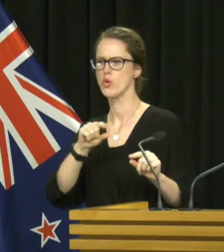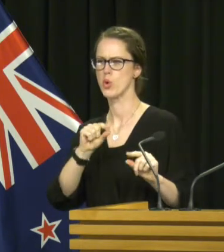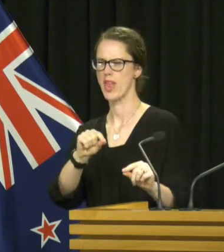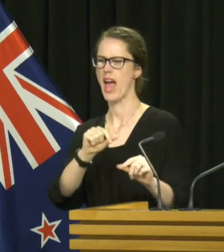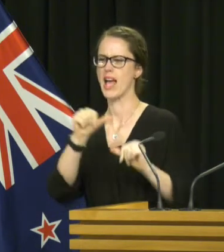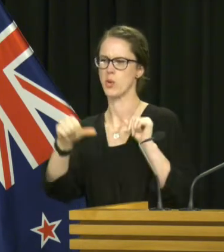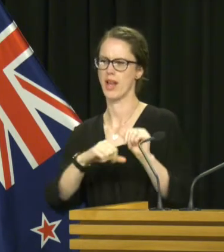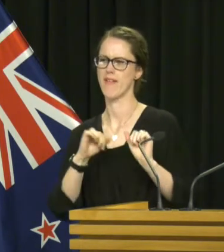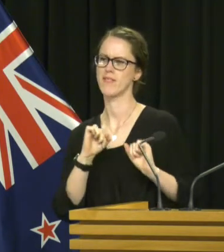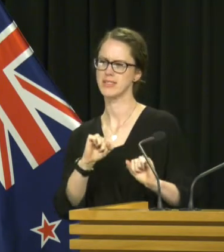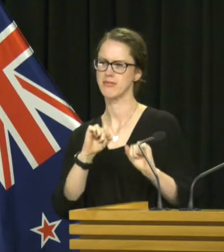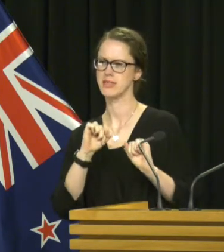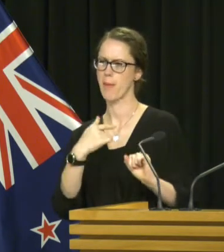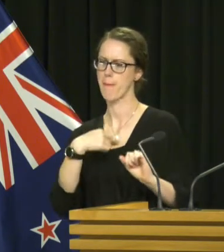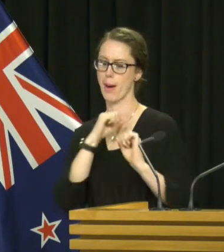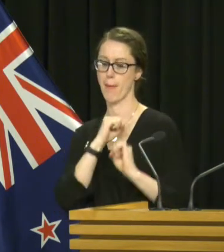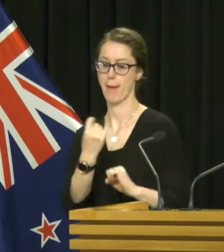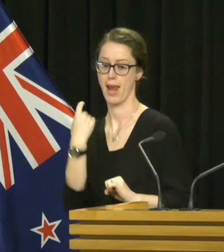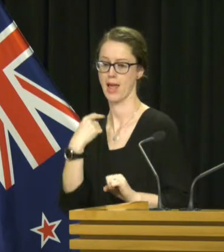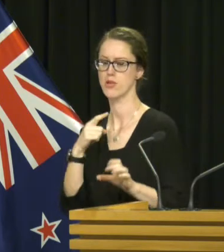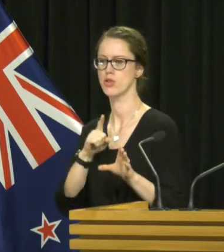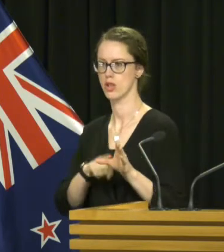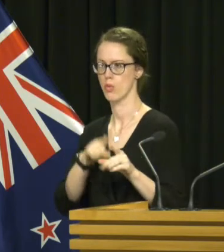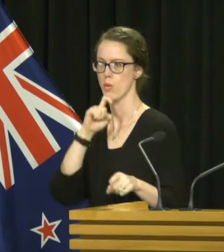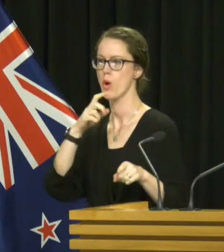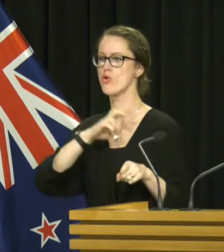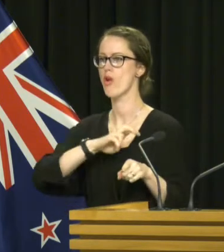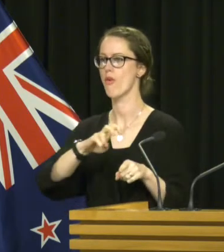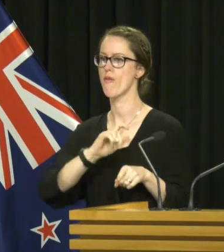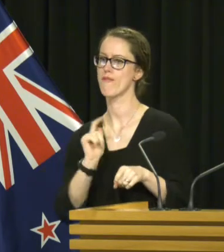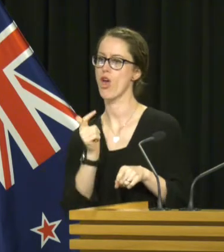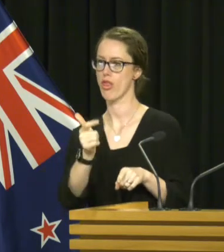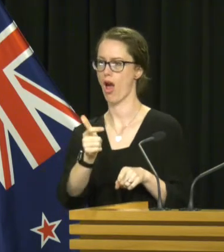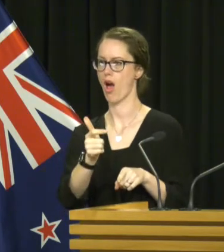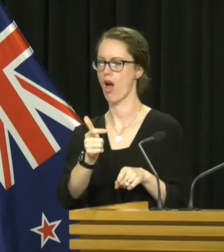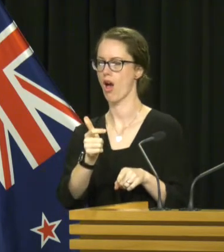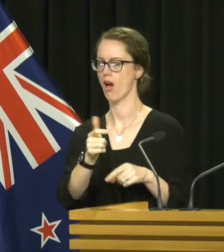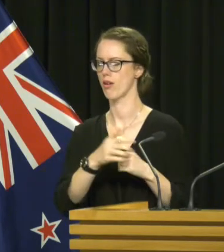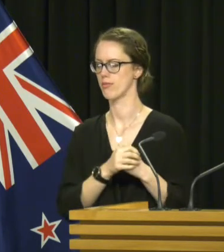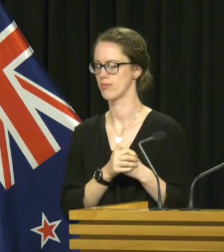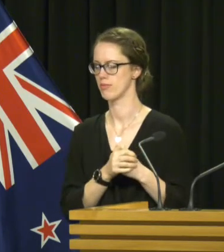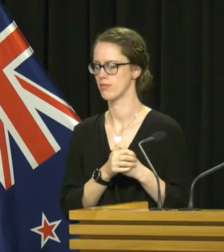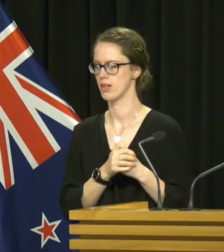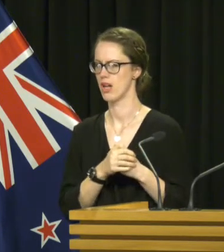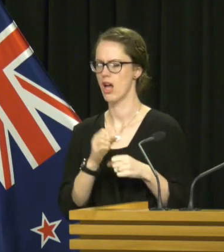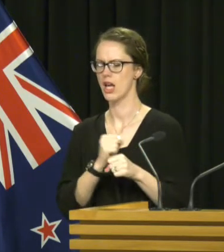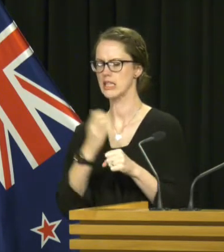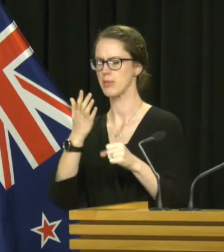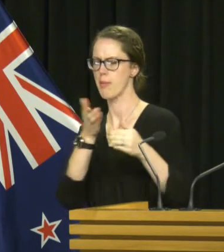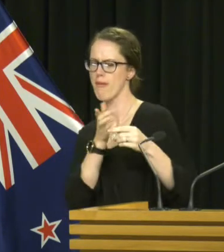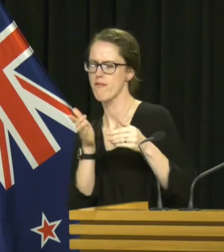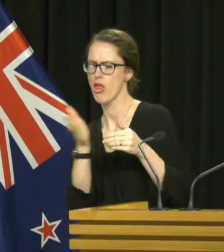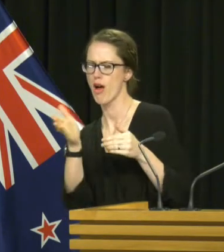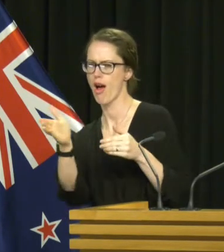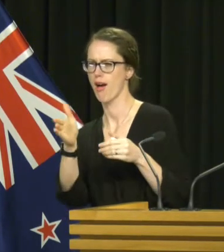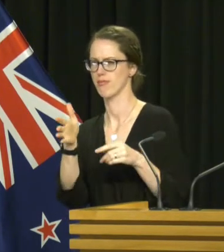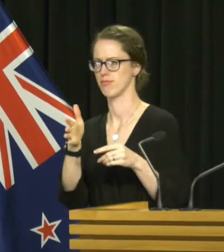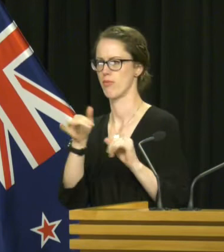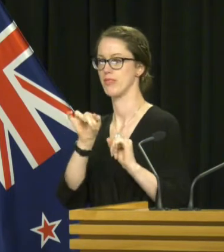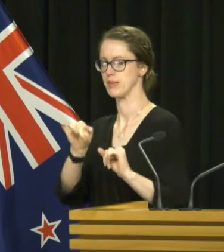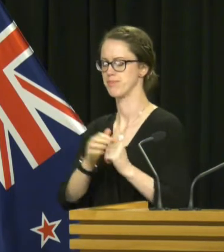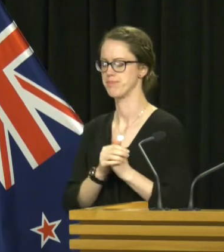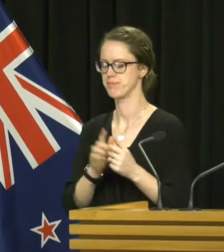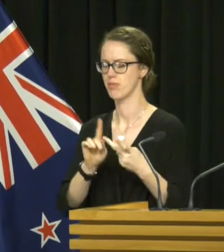on an annual basis and my commitment last year was that we would travel further and beyond Gisborne into the wider area.